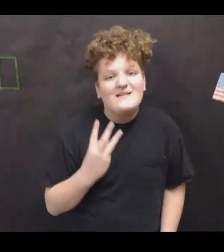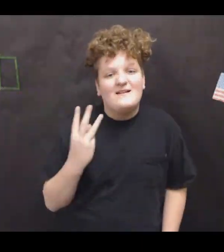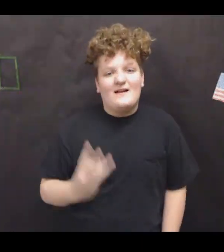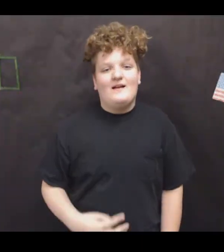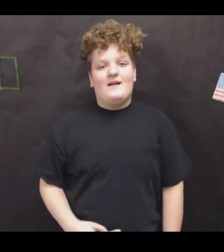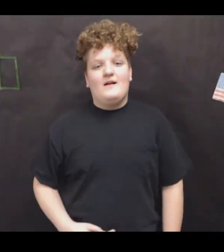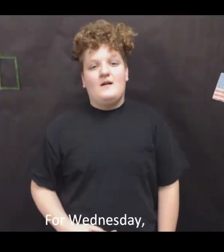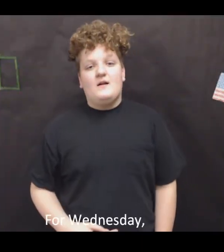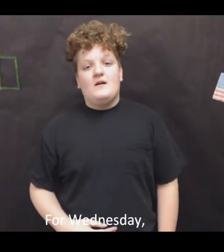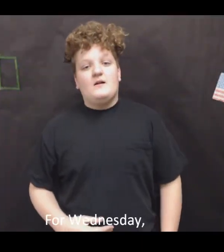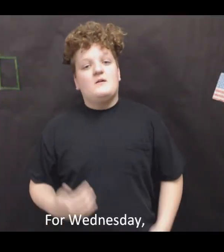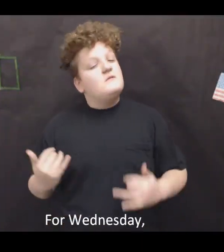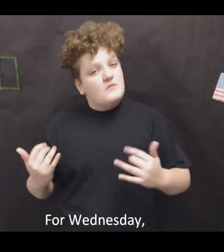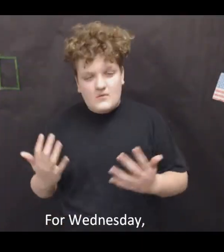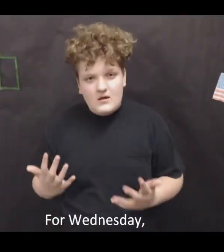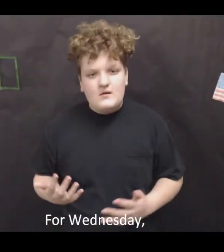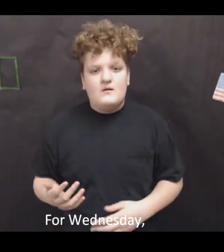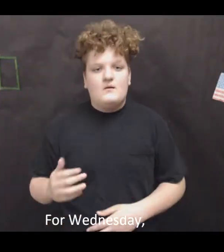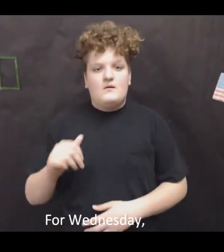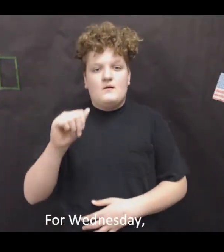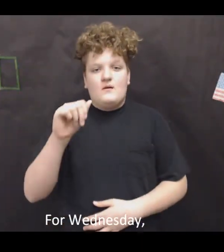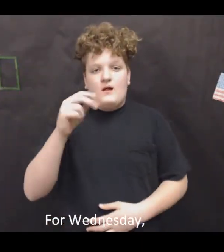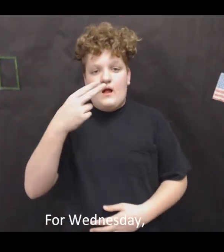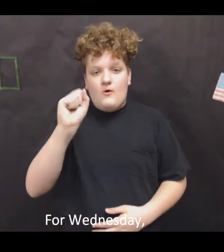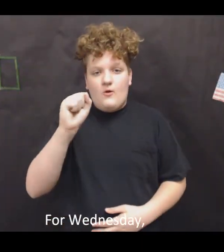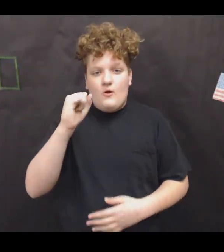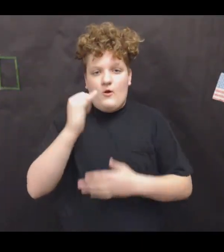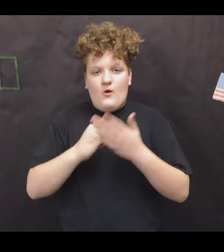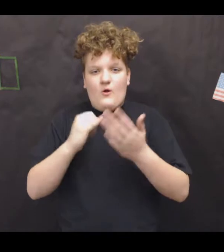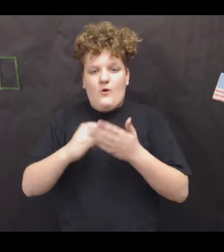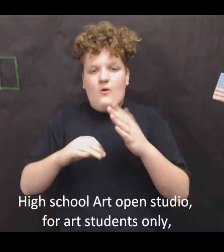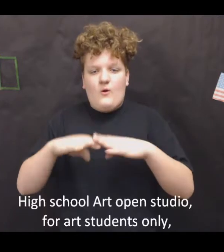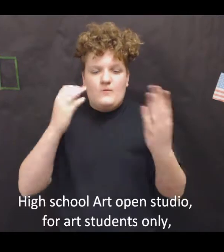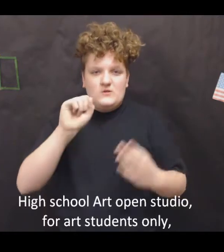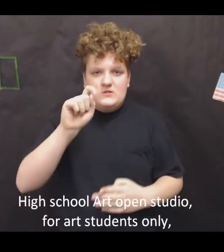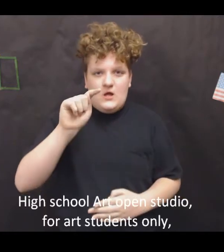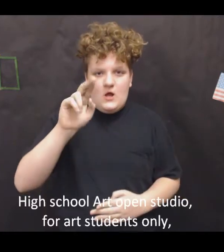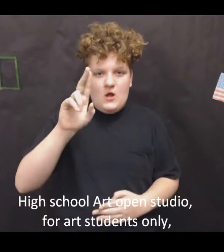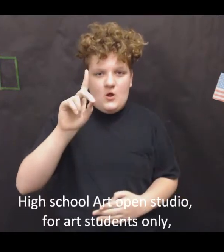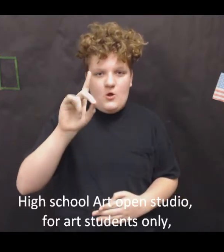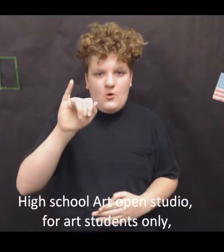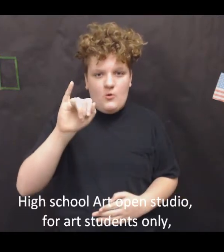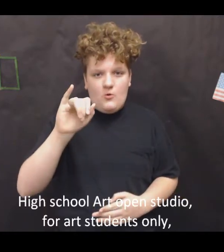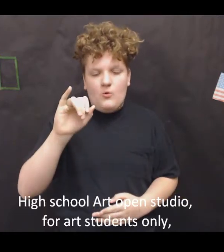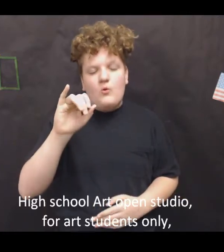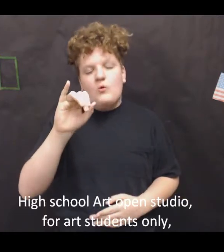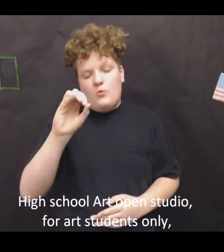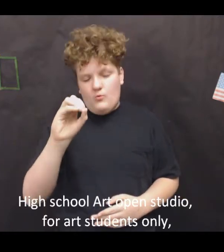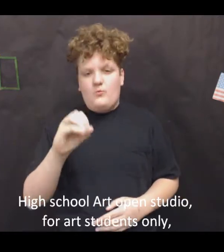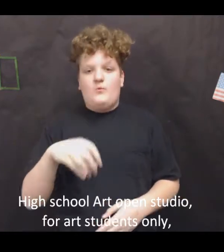For Wednesday, high school art open studio